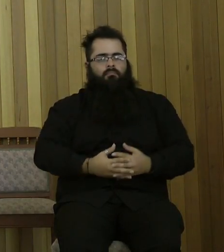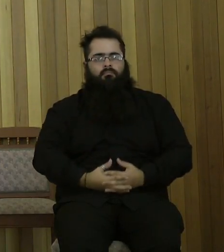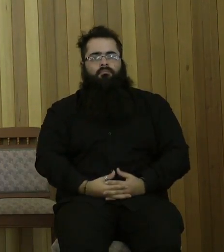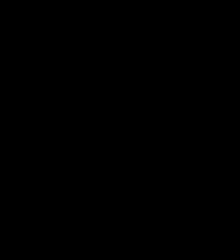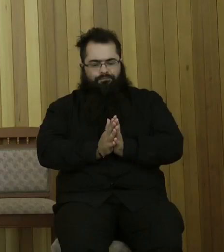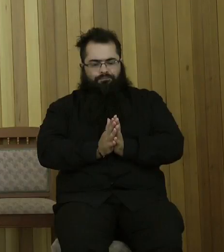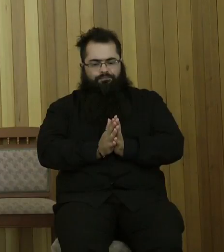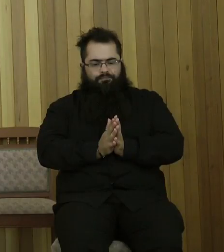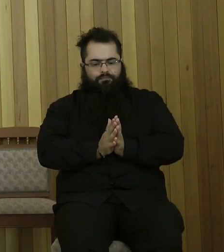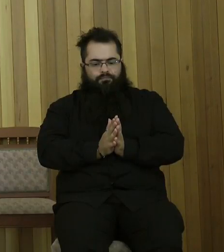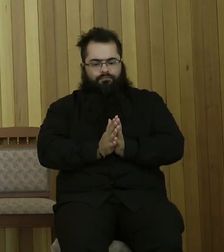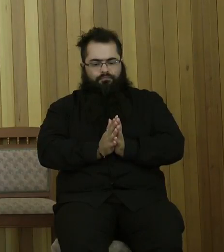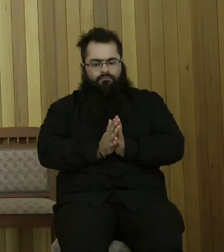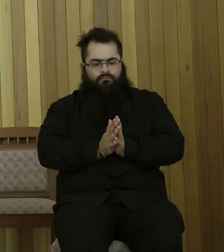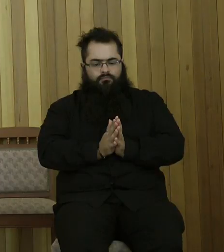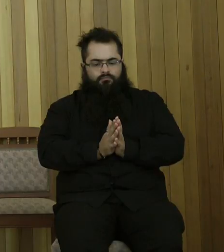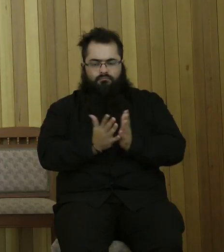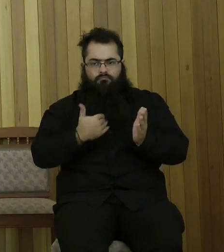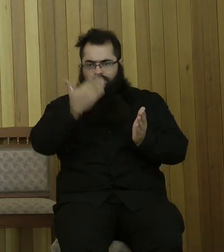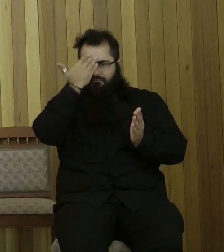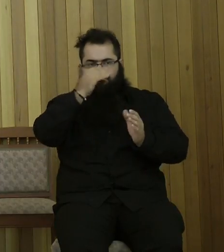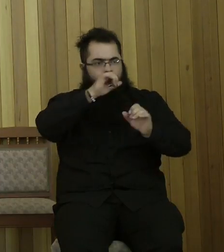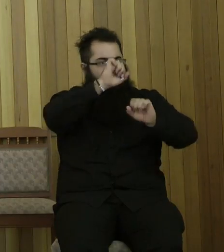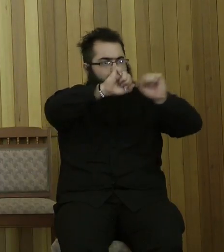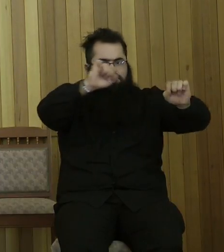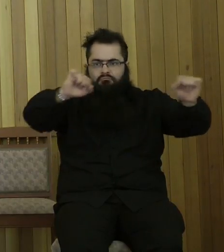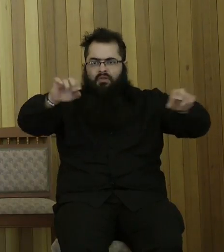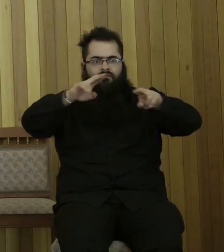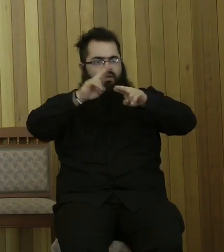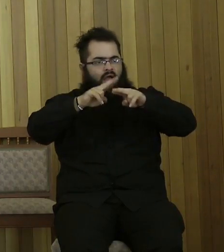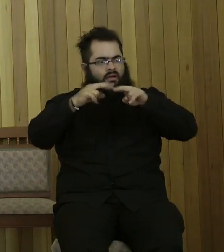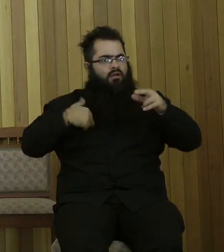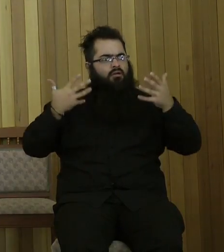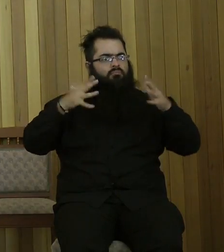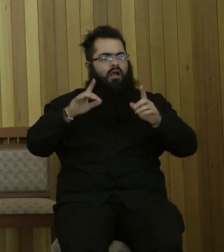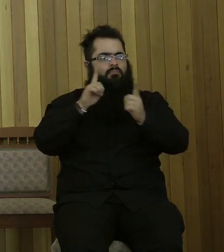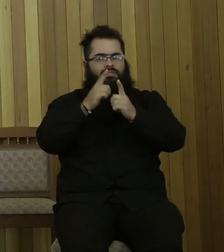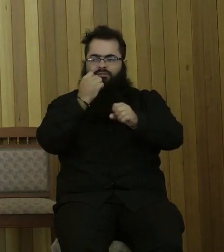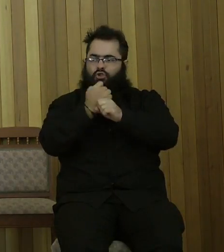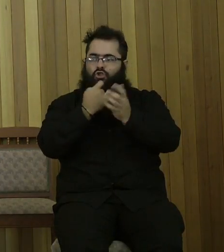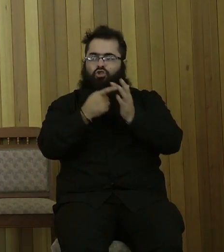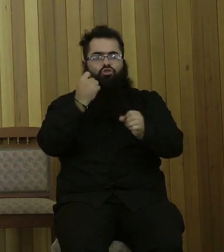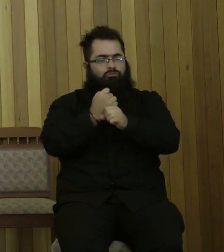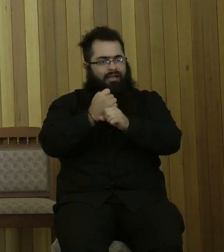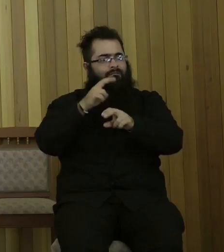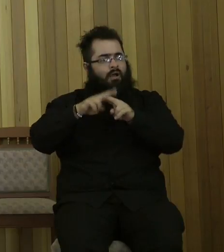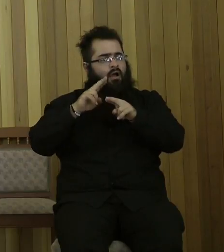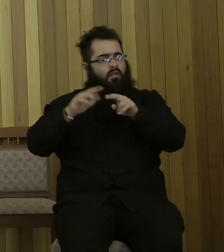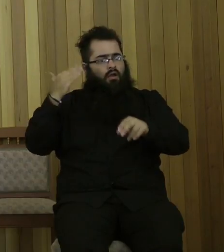I don't know about any of you or your fathers. I've met Greg's father before he passed on. I've met Shannon's father.